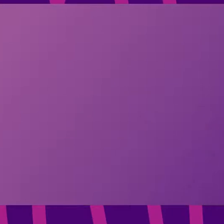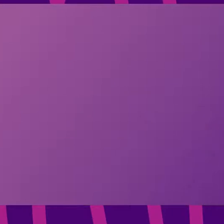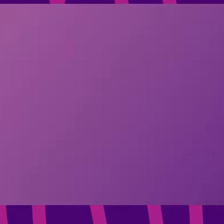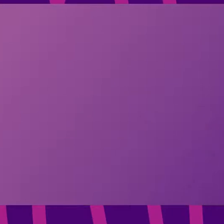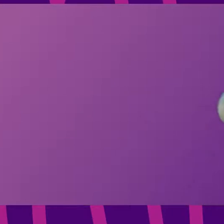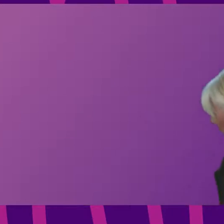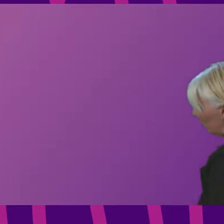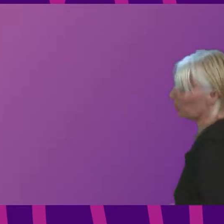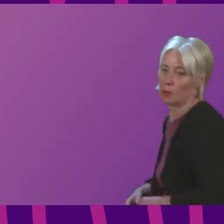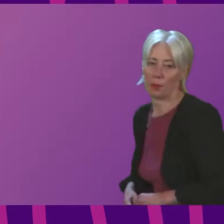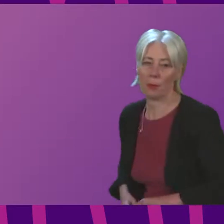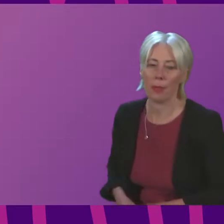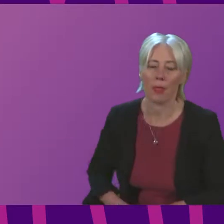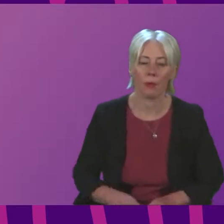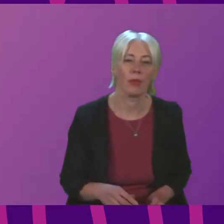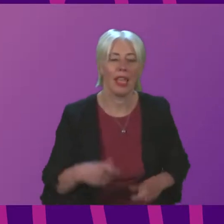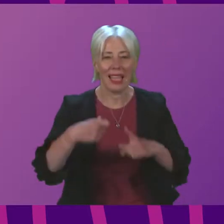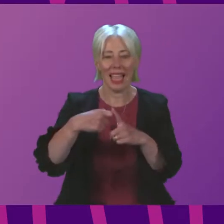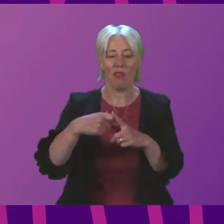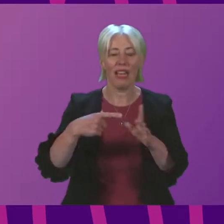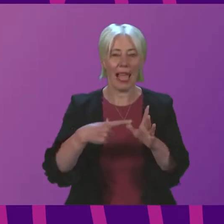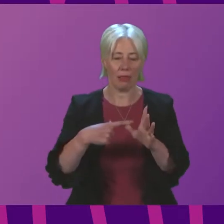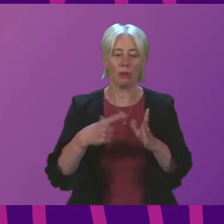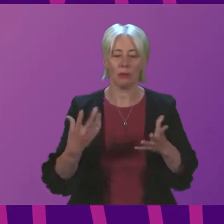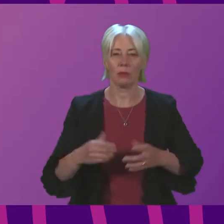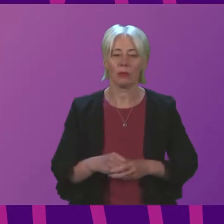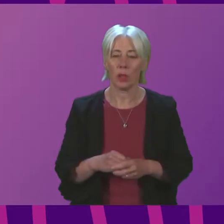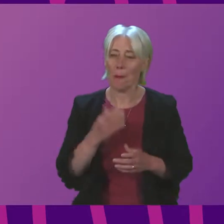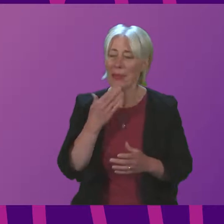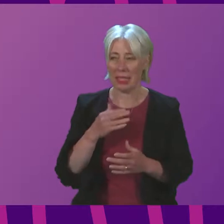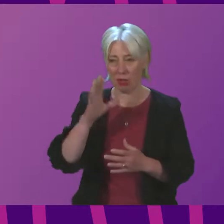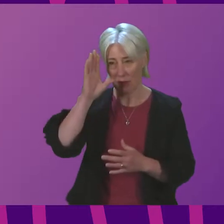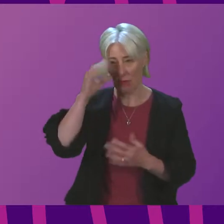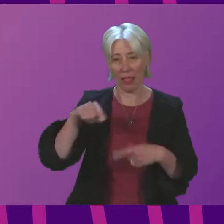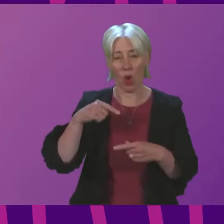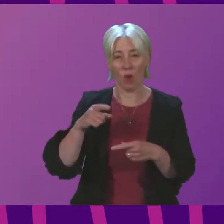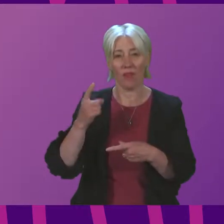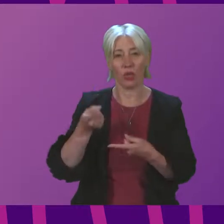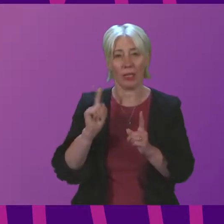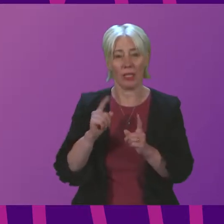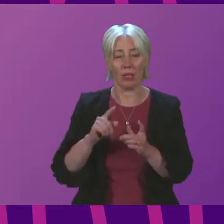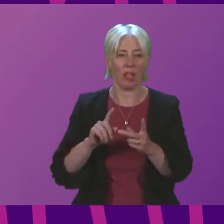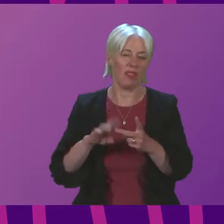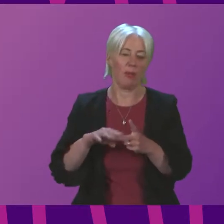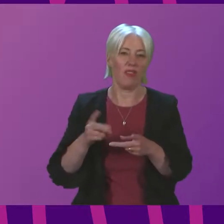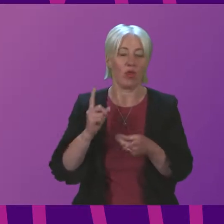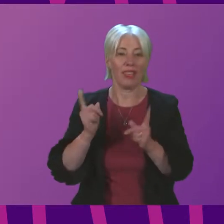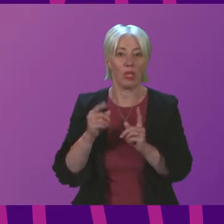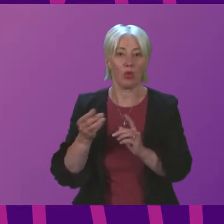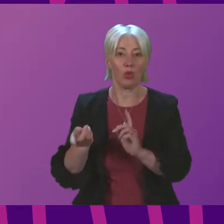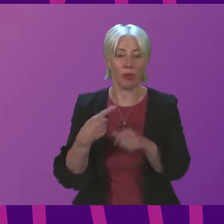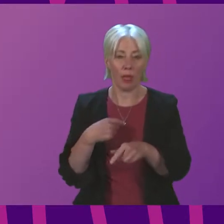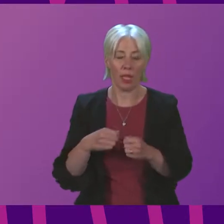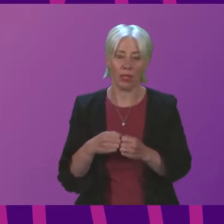to answer? Karen Adam to be followed by Claire Baker. Thank you, President Officer. Firstly, I want to thank all those who have put